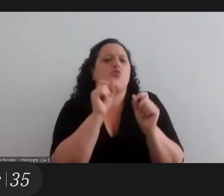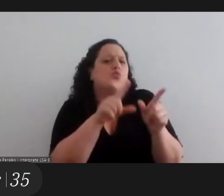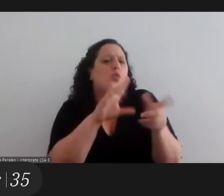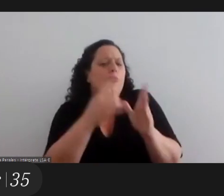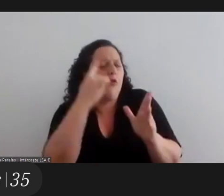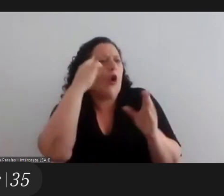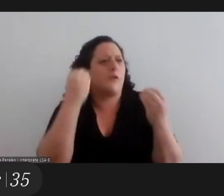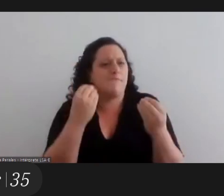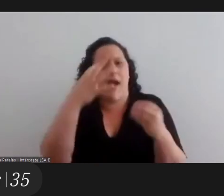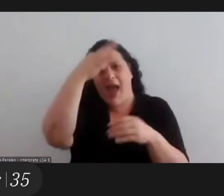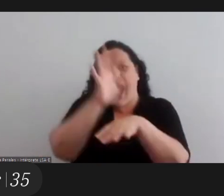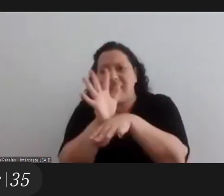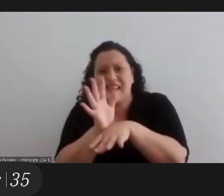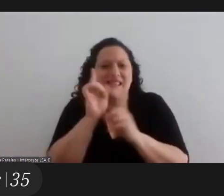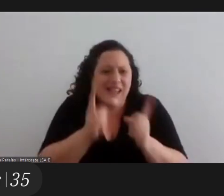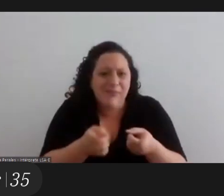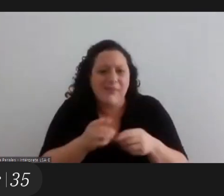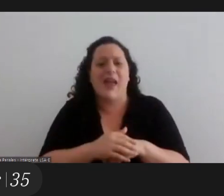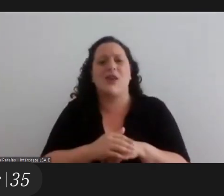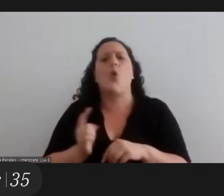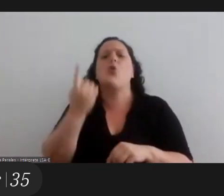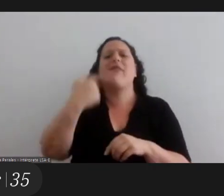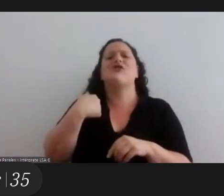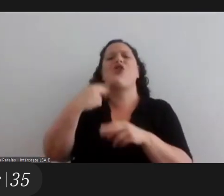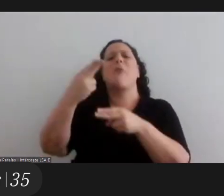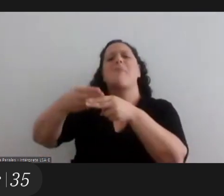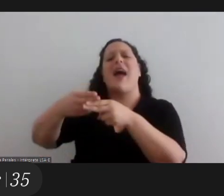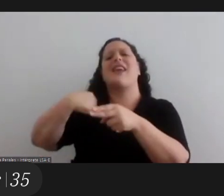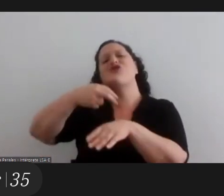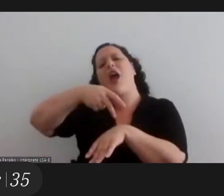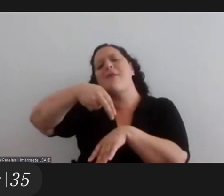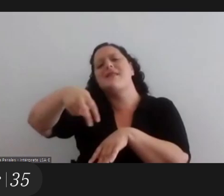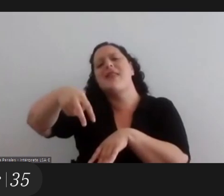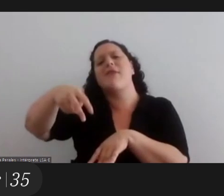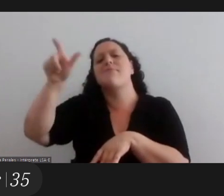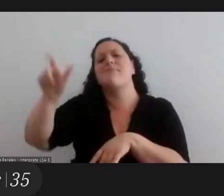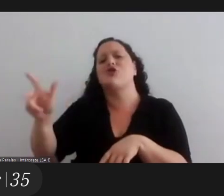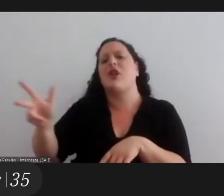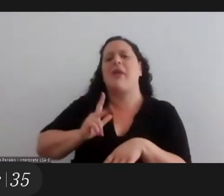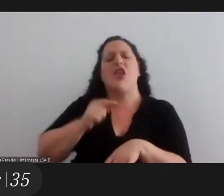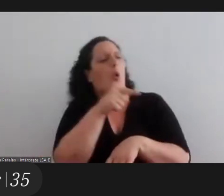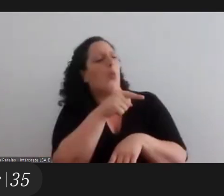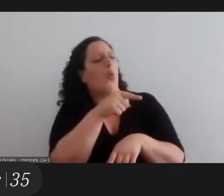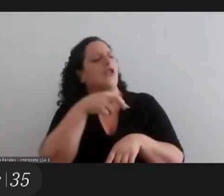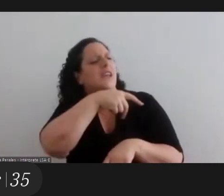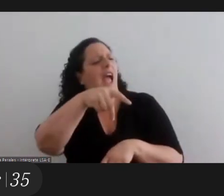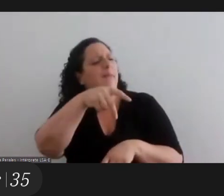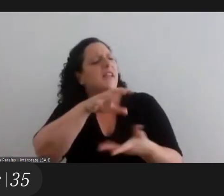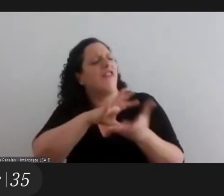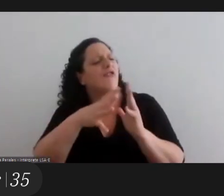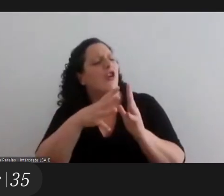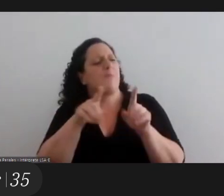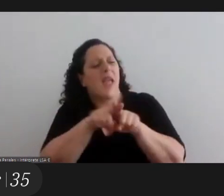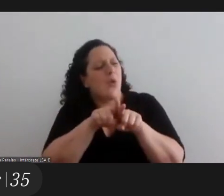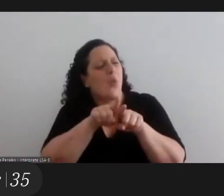day actors of color for example i was i was walking down